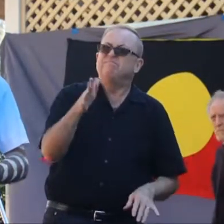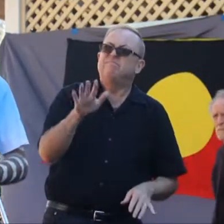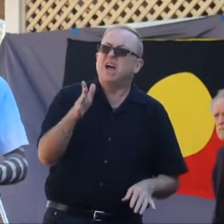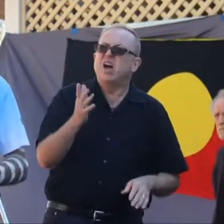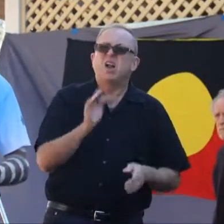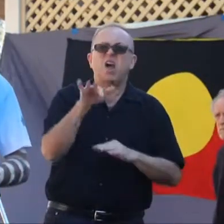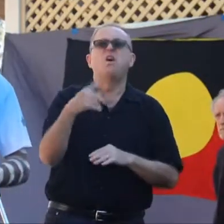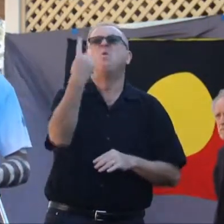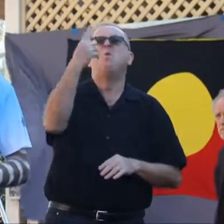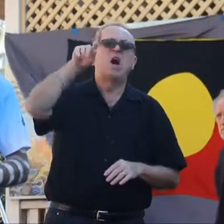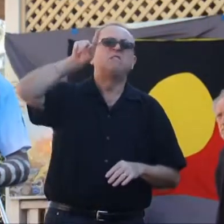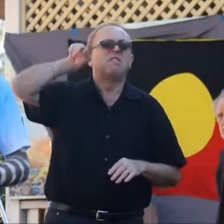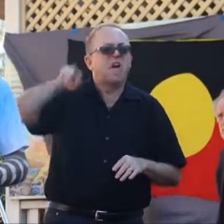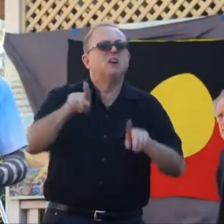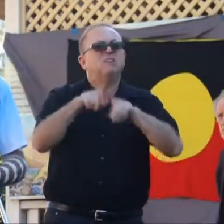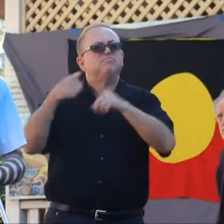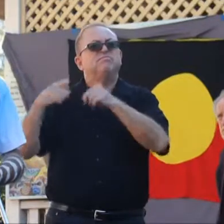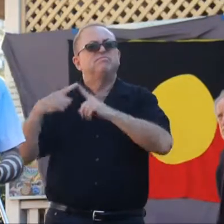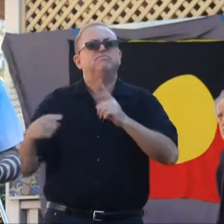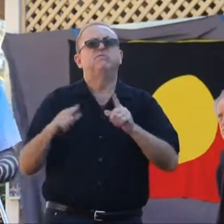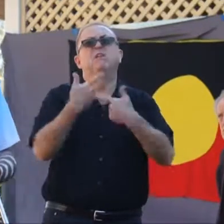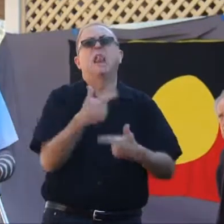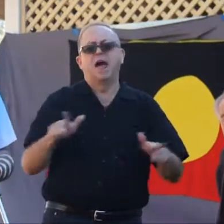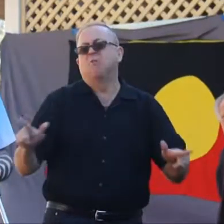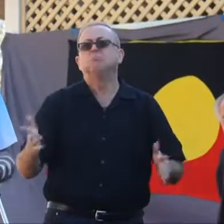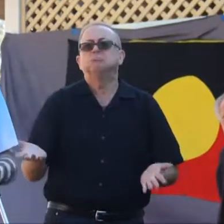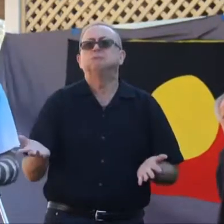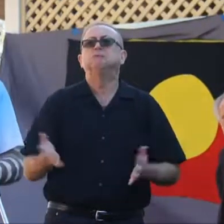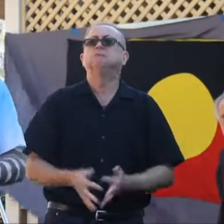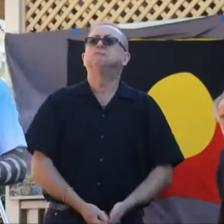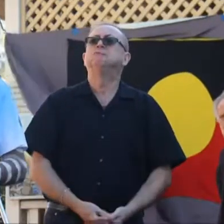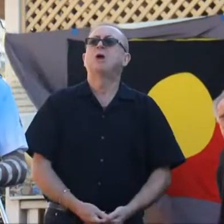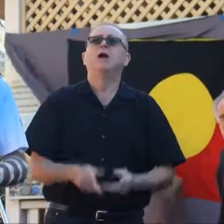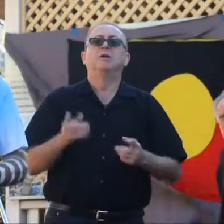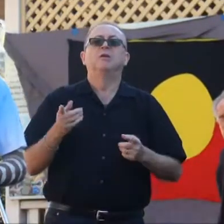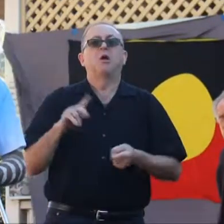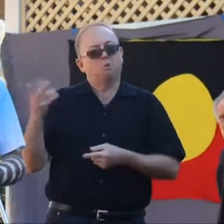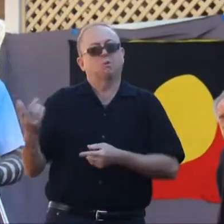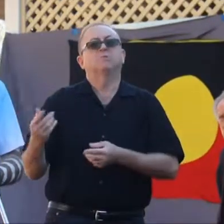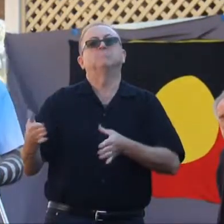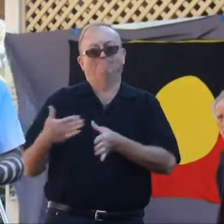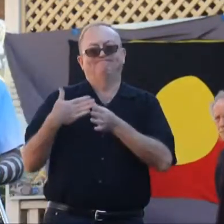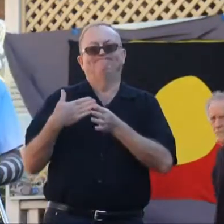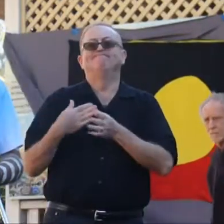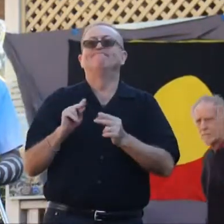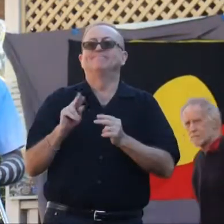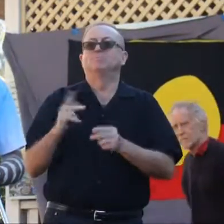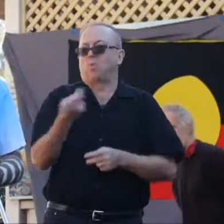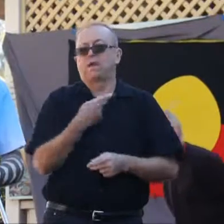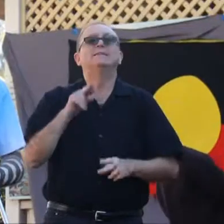a thousand different languages. So when we speak, we are speaking from